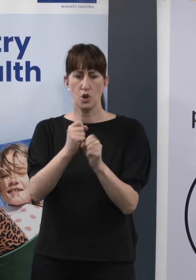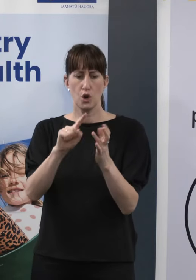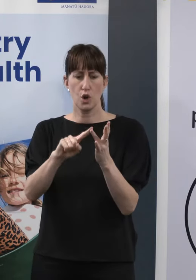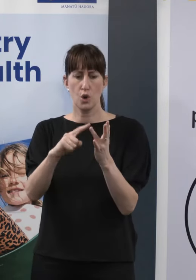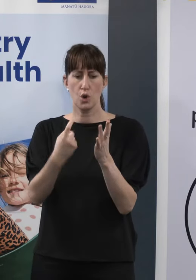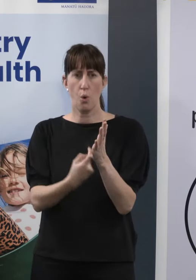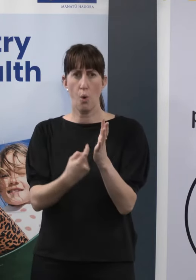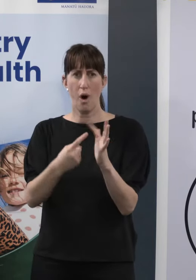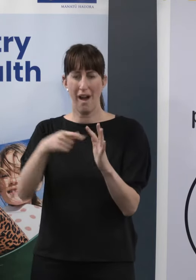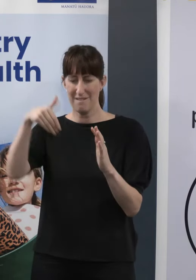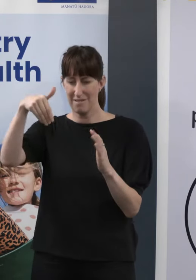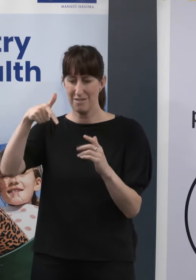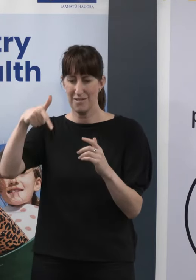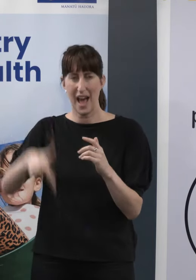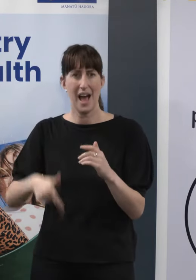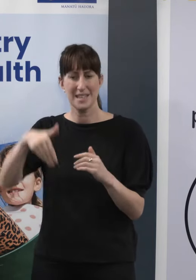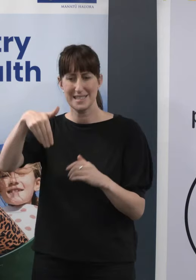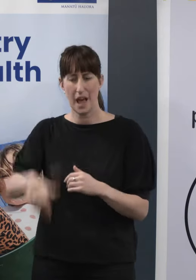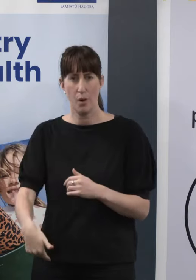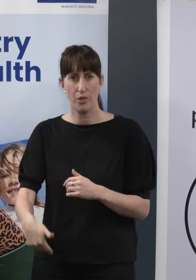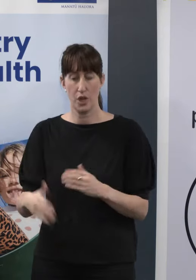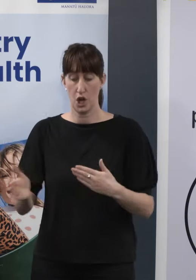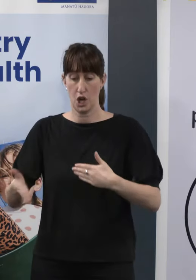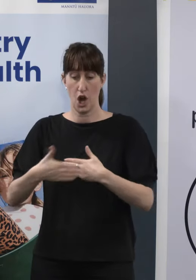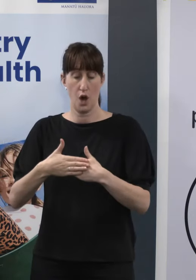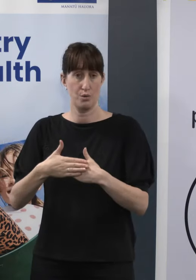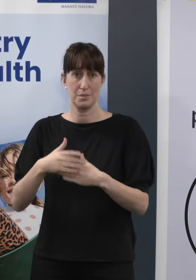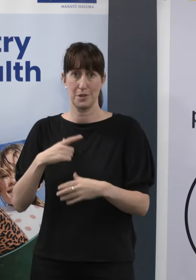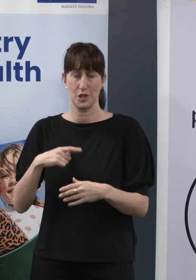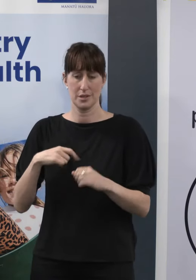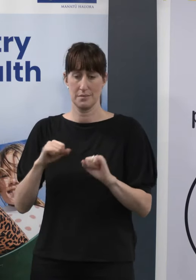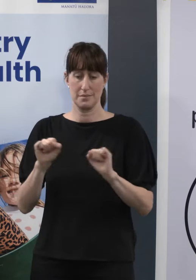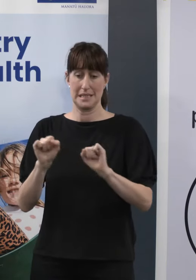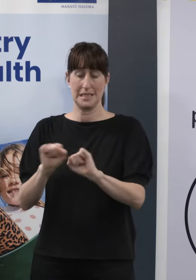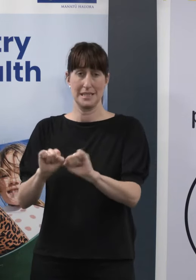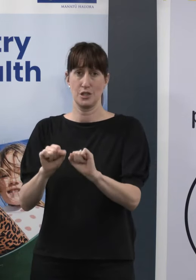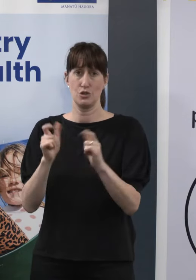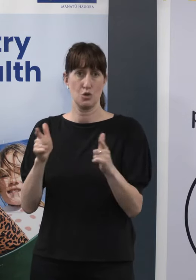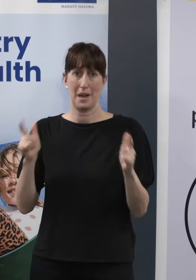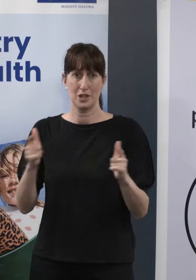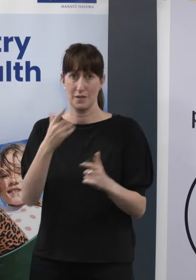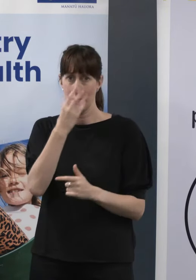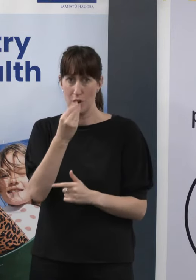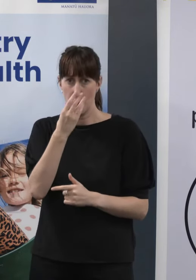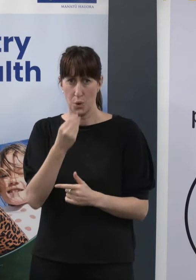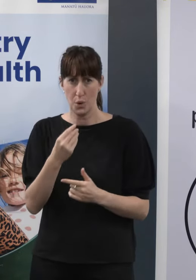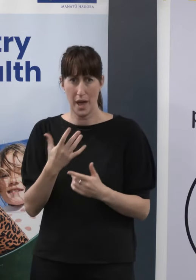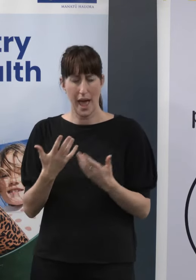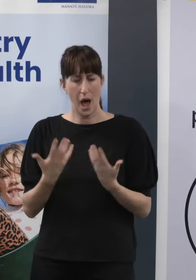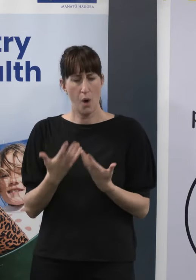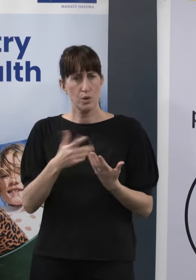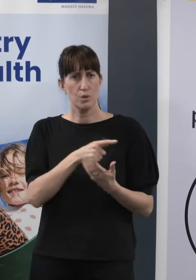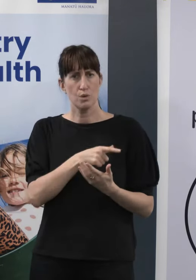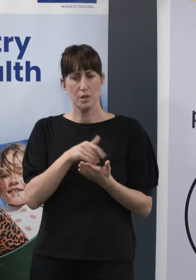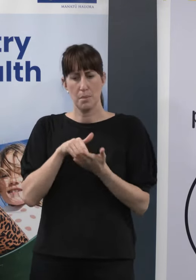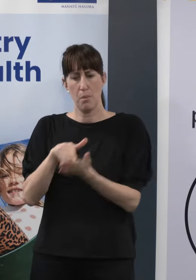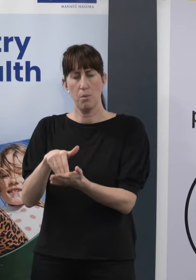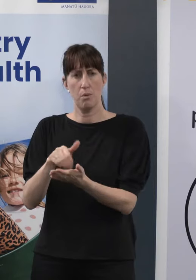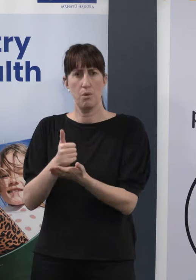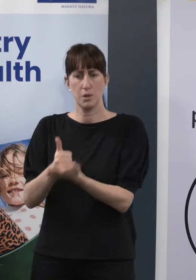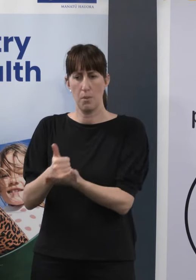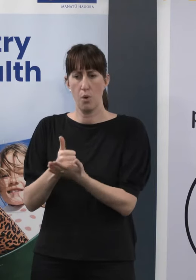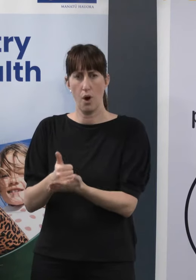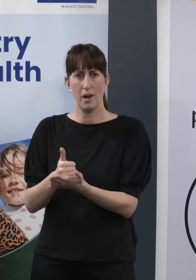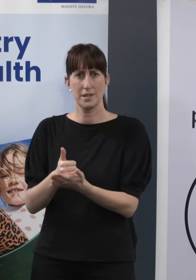Ministry supporting smaller rural hospitals who are dealing with influenza on top of helping public hospitals manage COVID cases? Yes, so